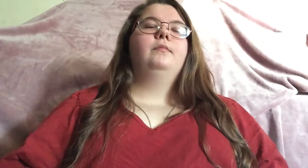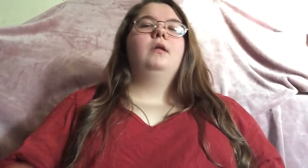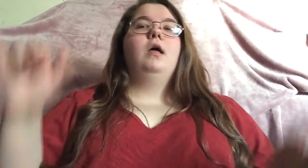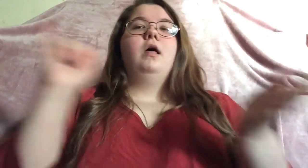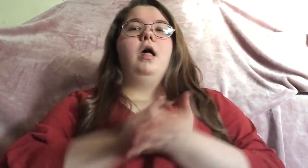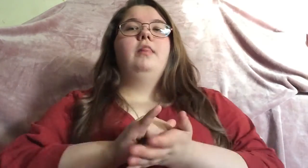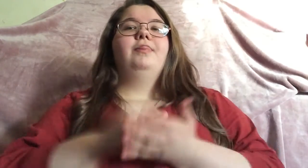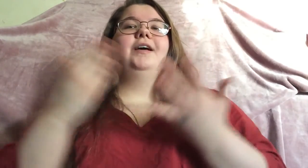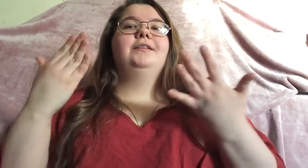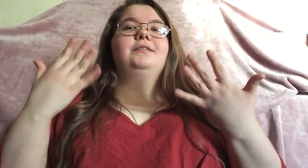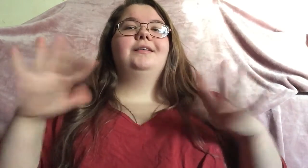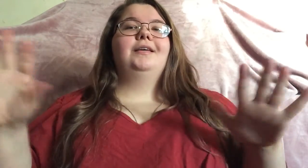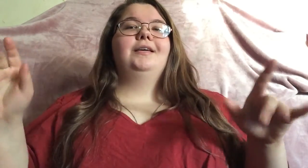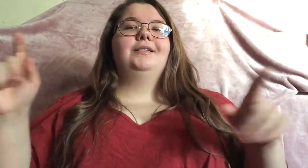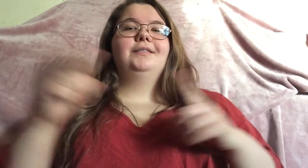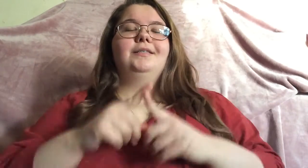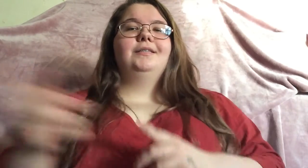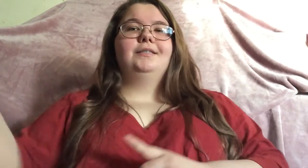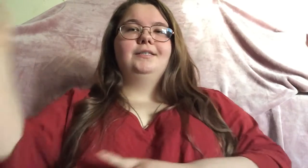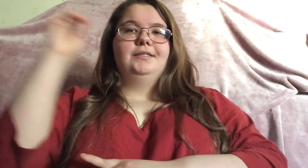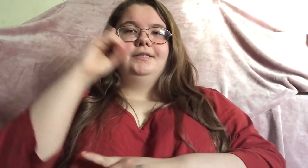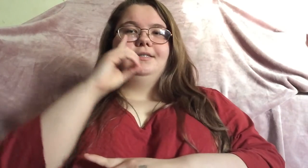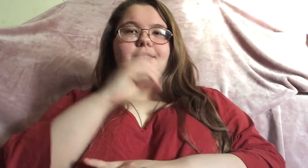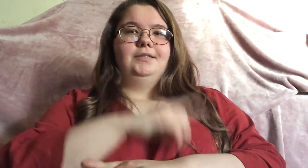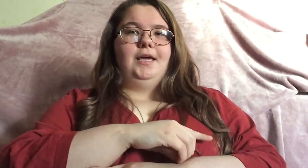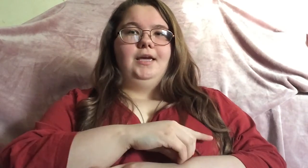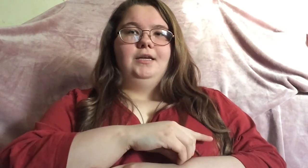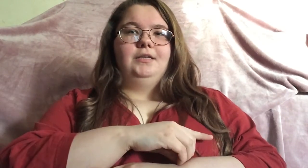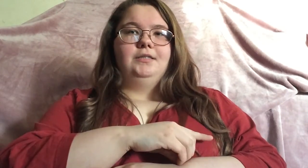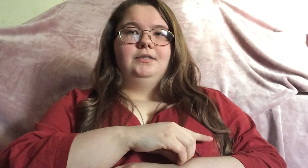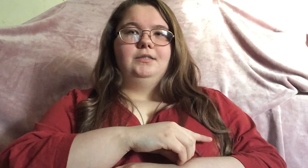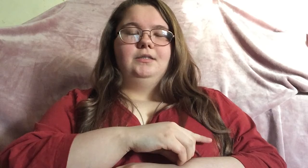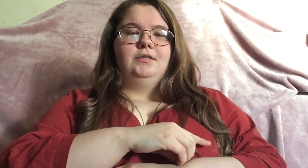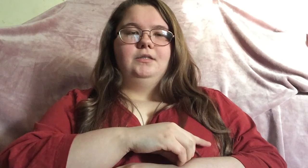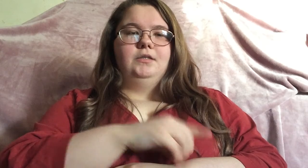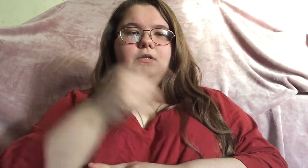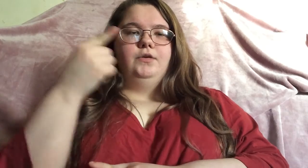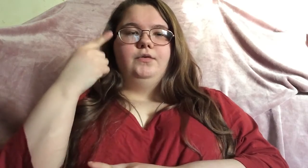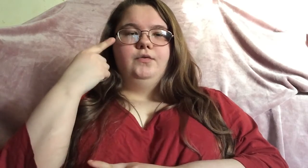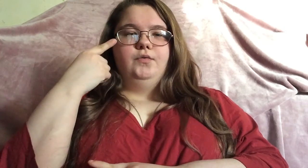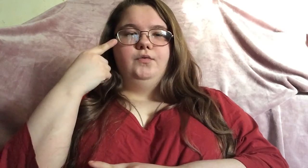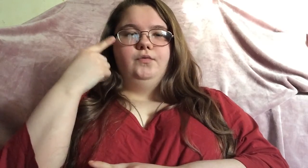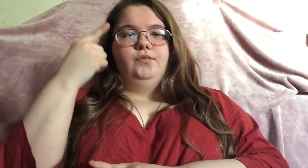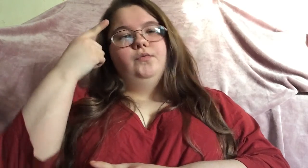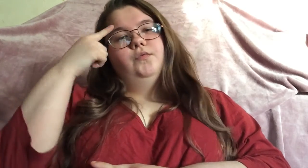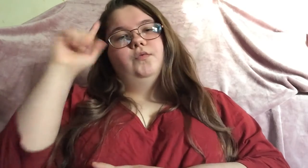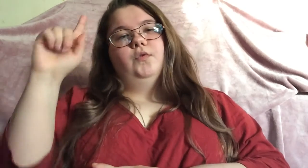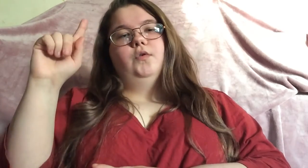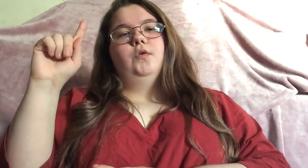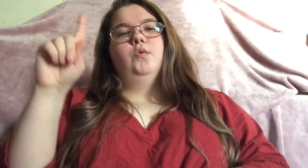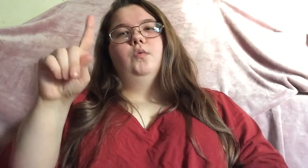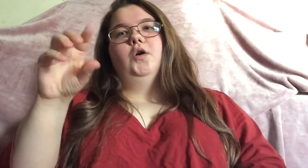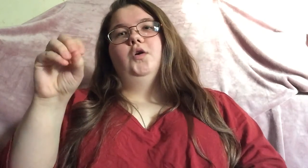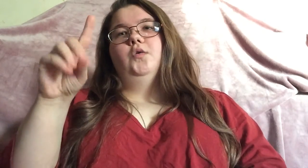That's it today for 101.